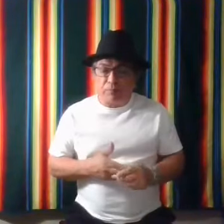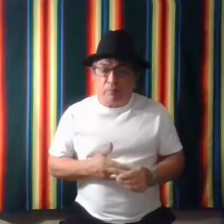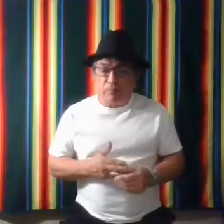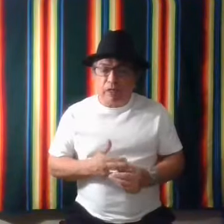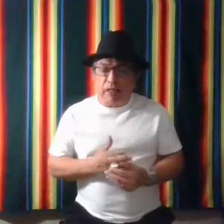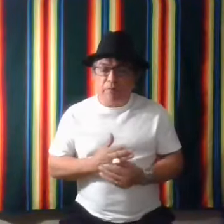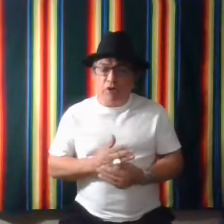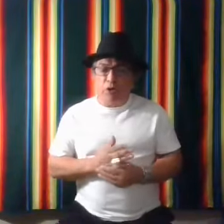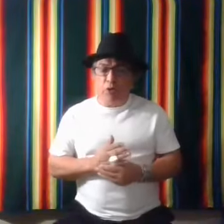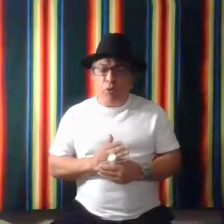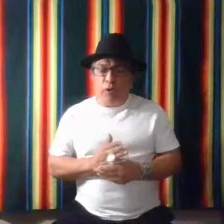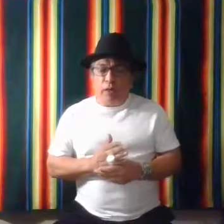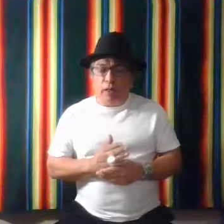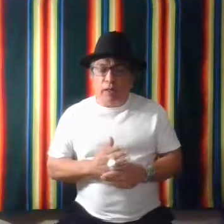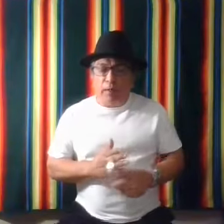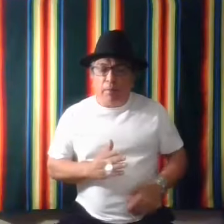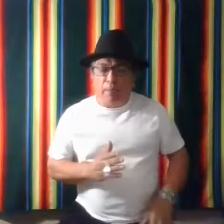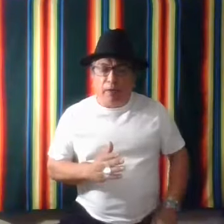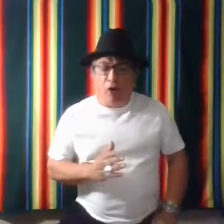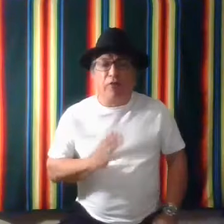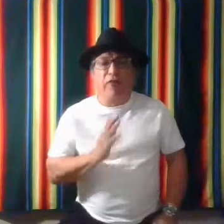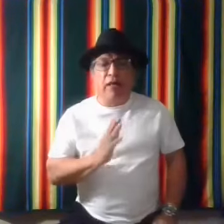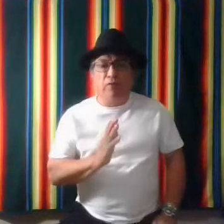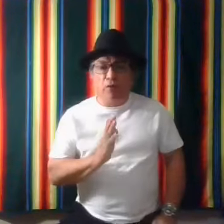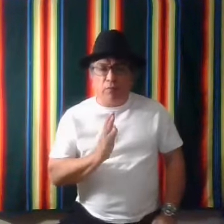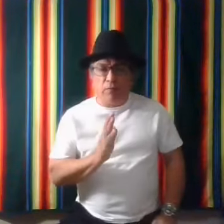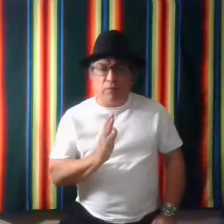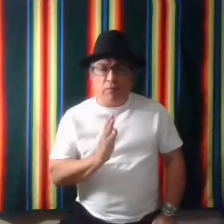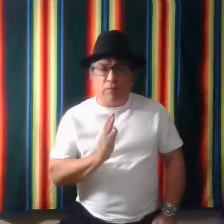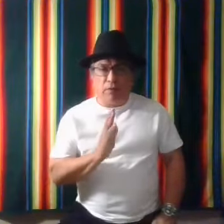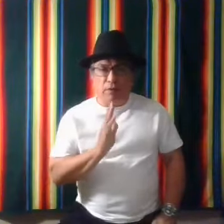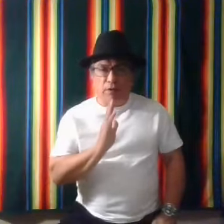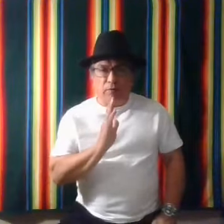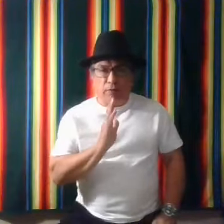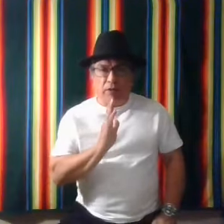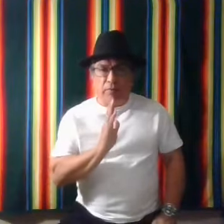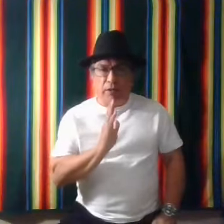If you, um, are thankful for something.